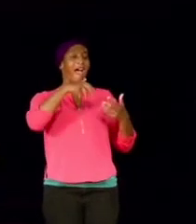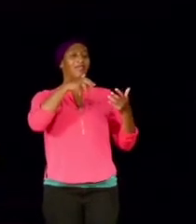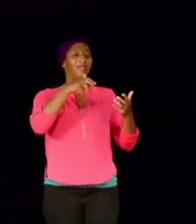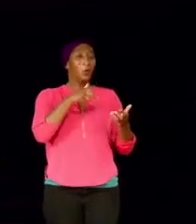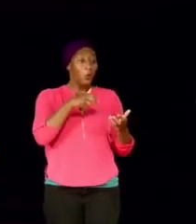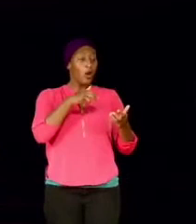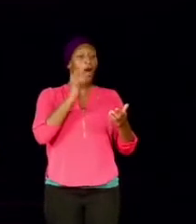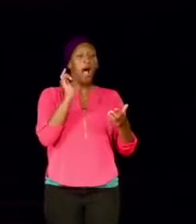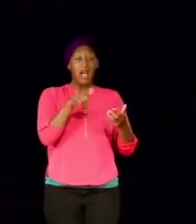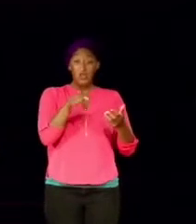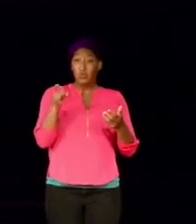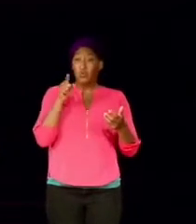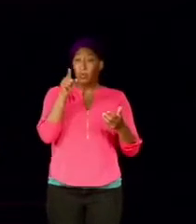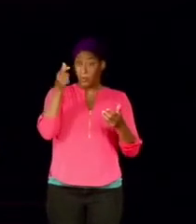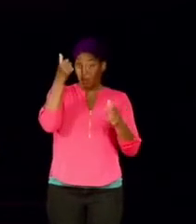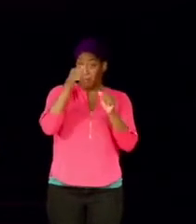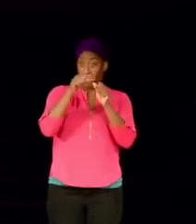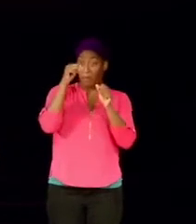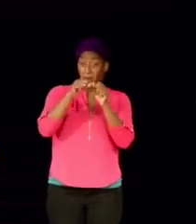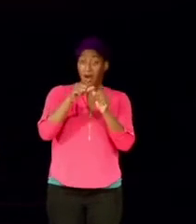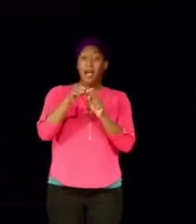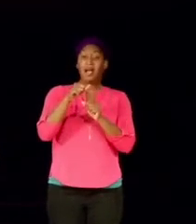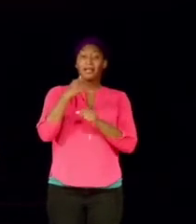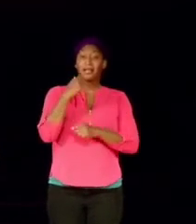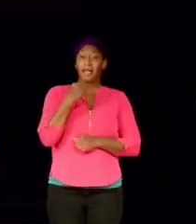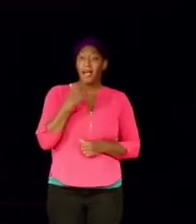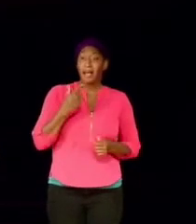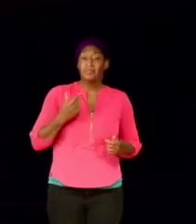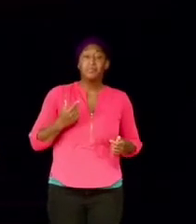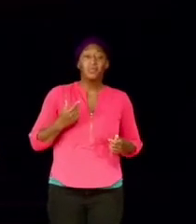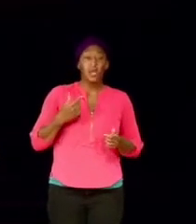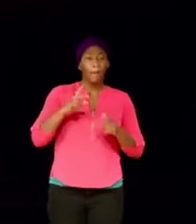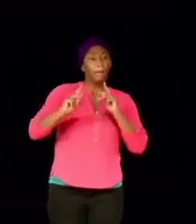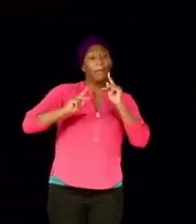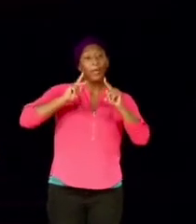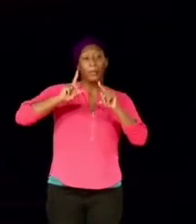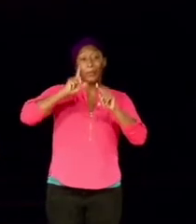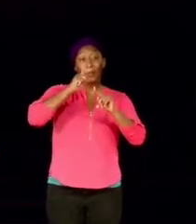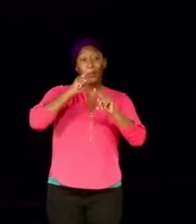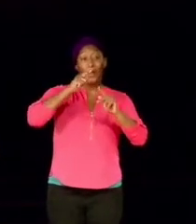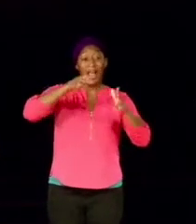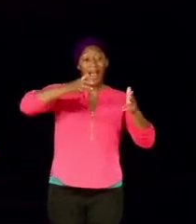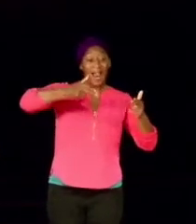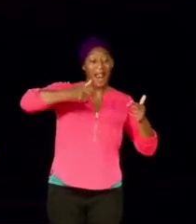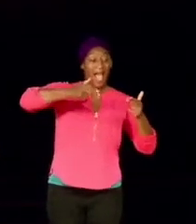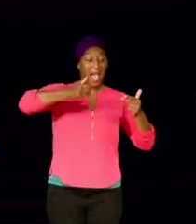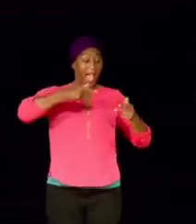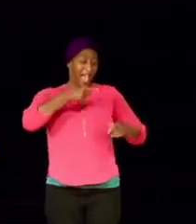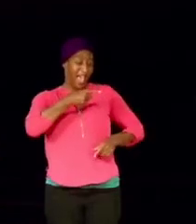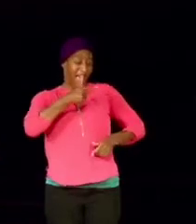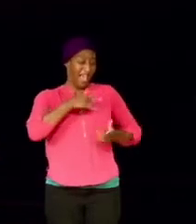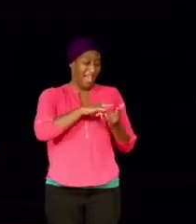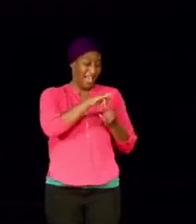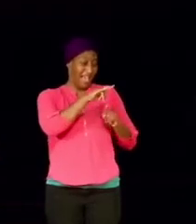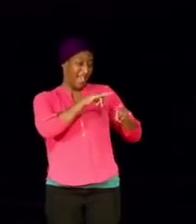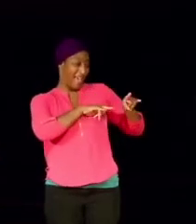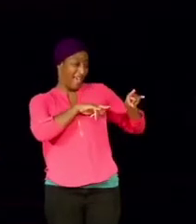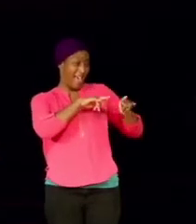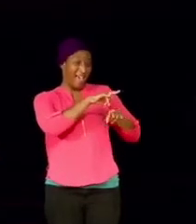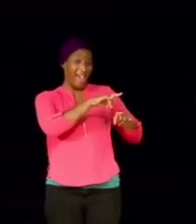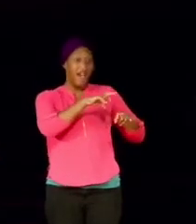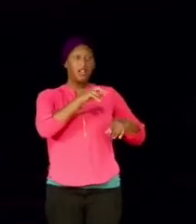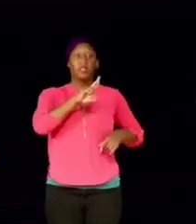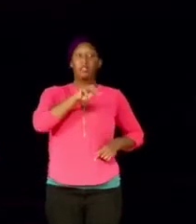remember that I was talking about they that laughed at Sarah would now